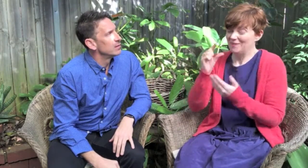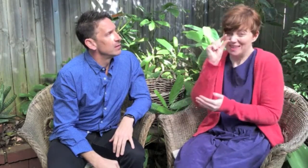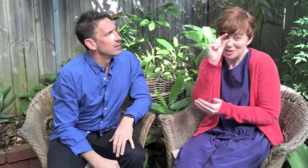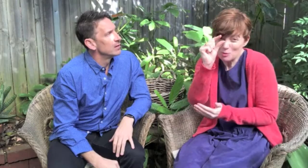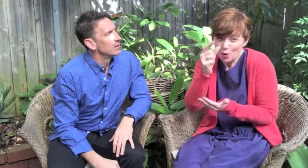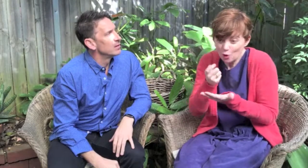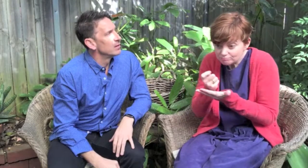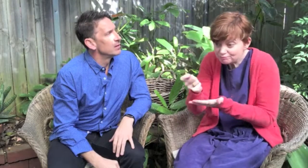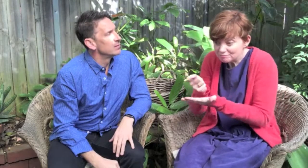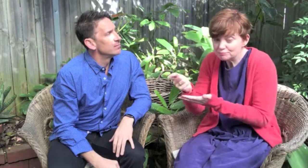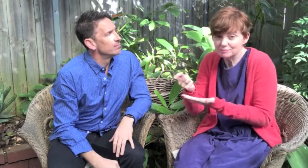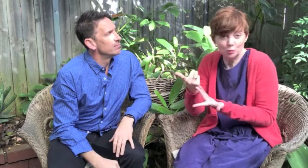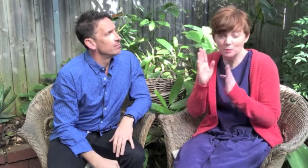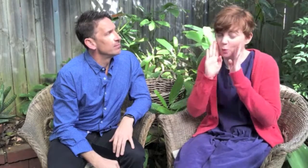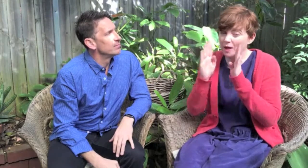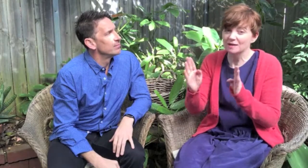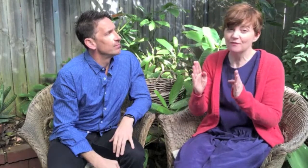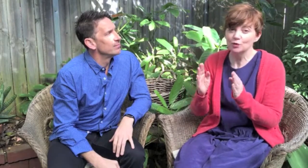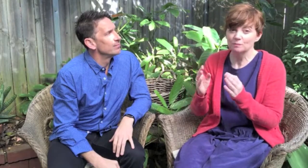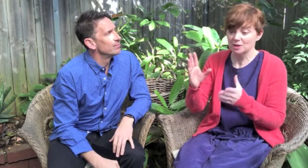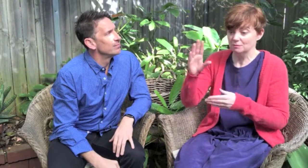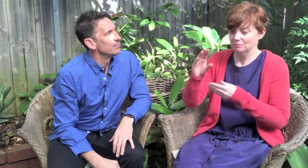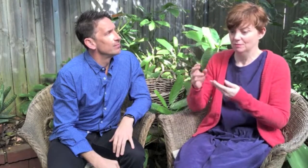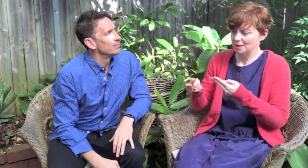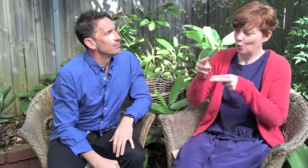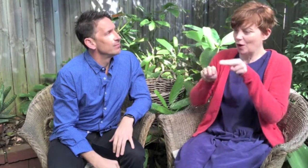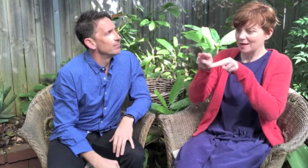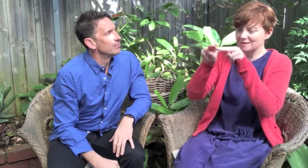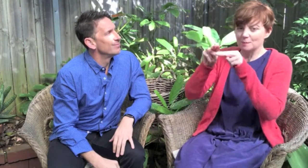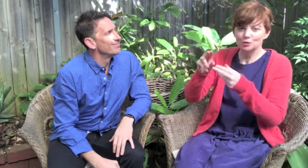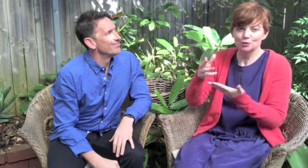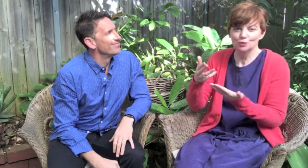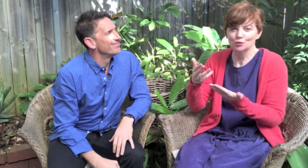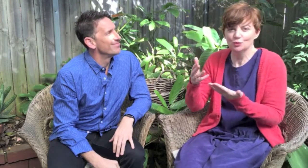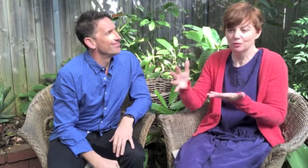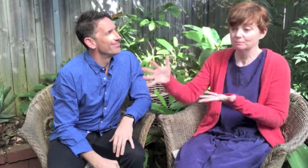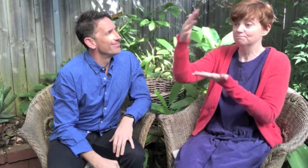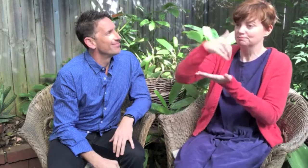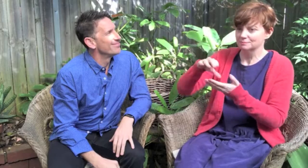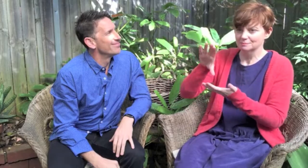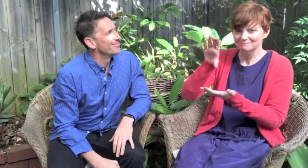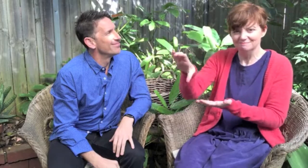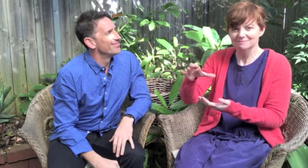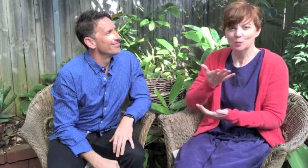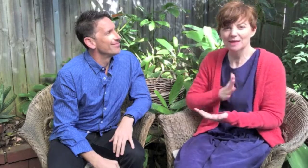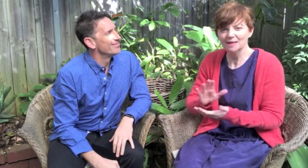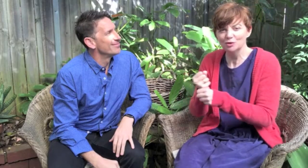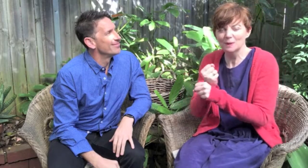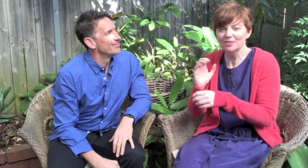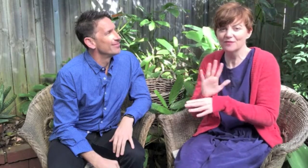currently raising funds. And even a small contribution would be wonderful, because it all then adds up towards helping us to make